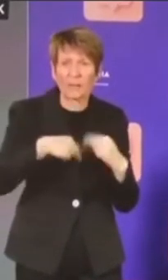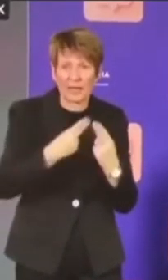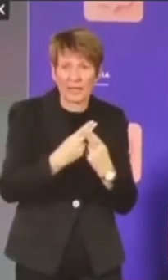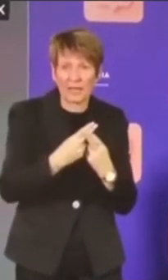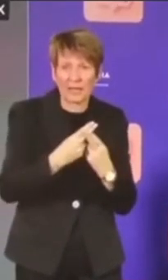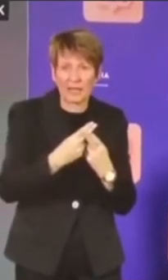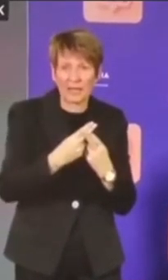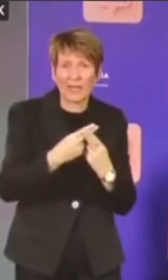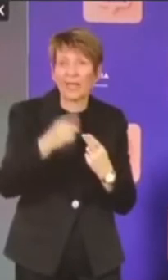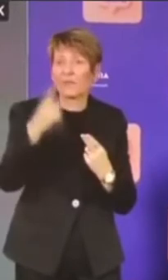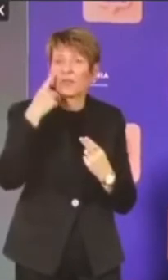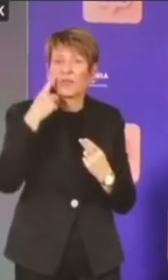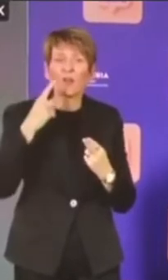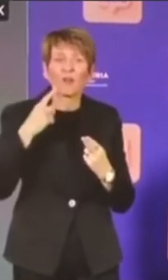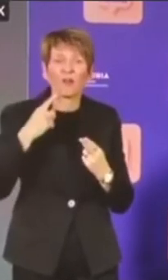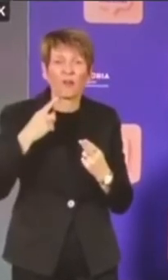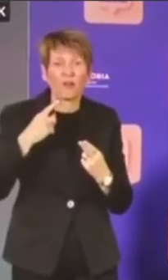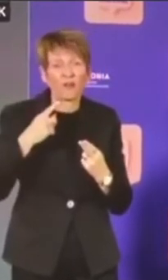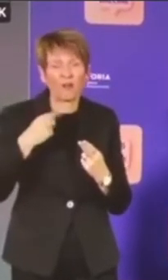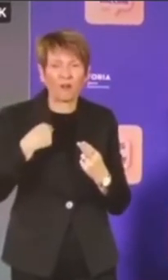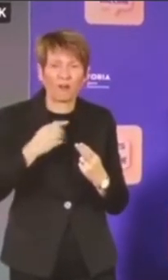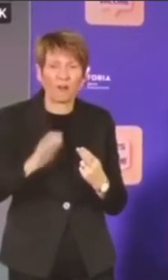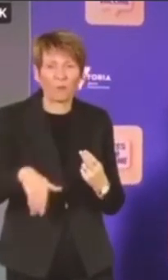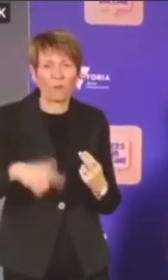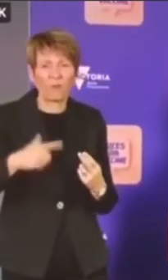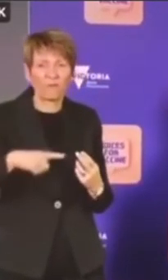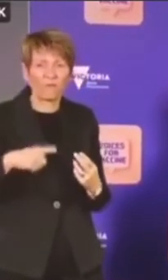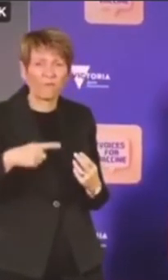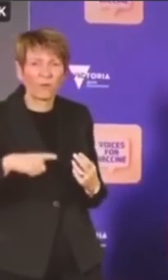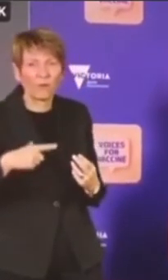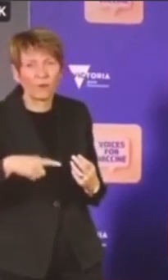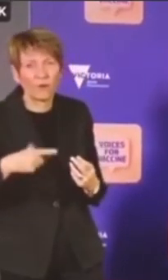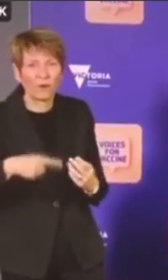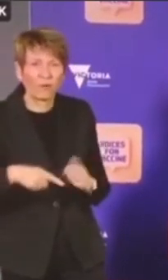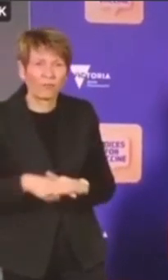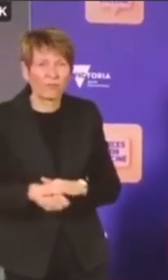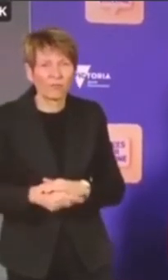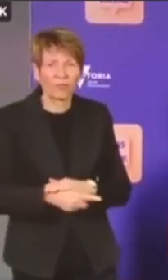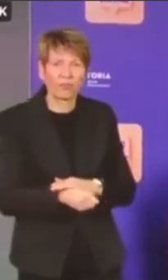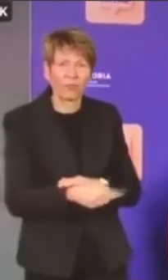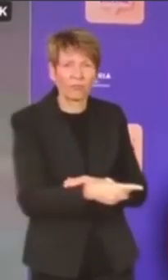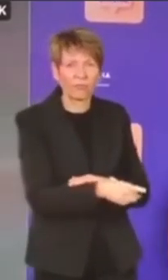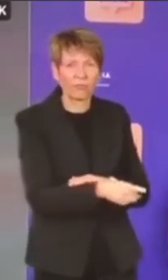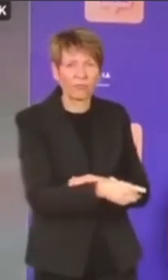those, you know, when people don't stay home and isolate as much as possible. And we'll do all we can to keep supporting people in those areas.